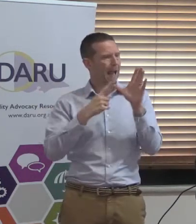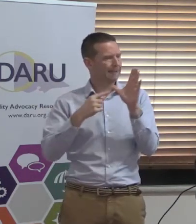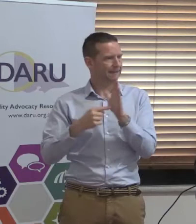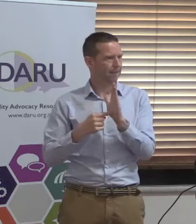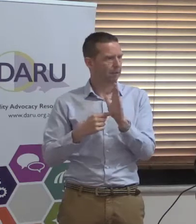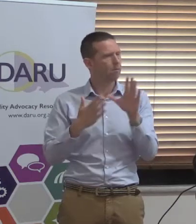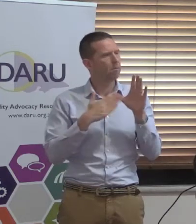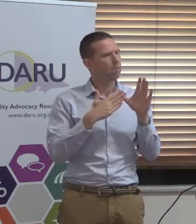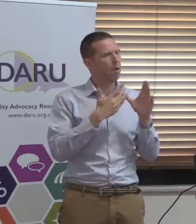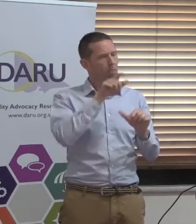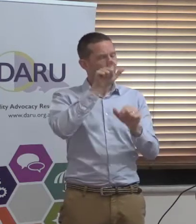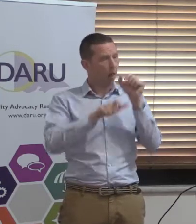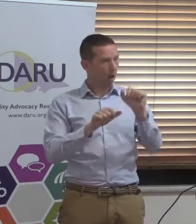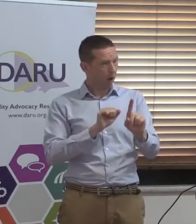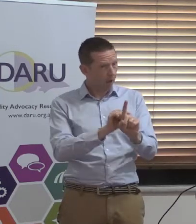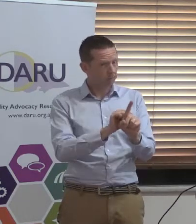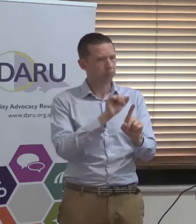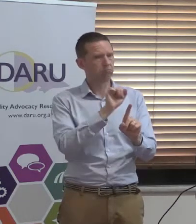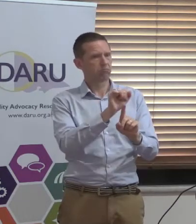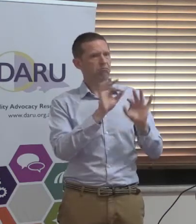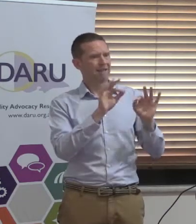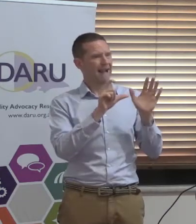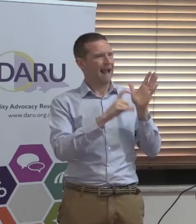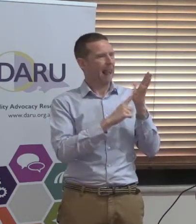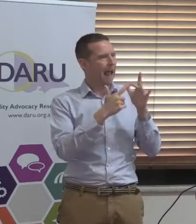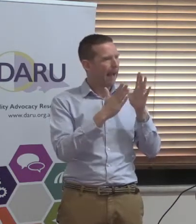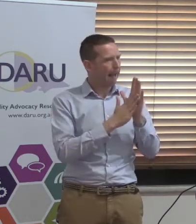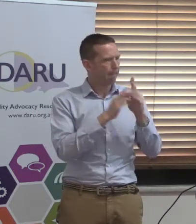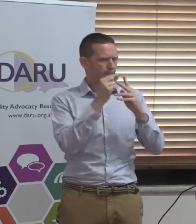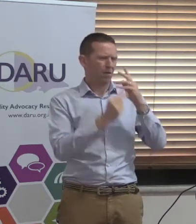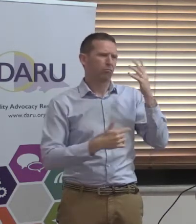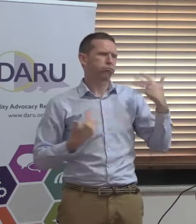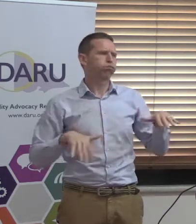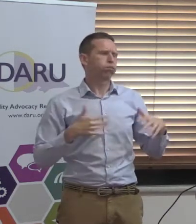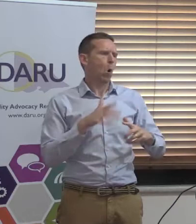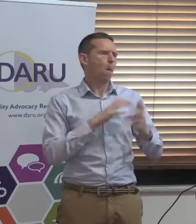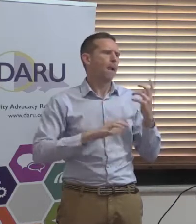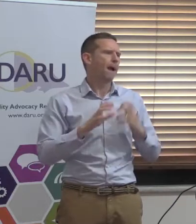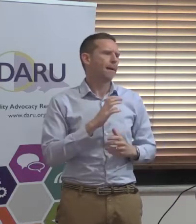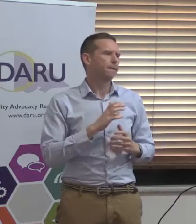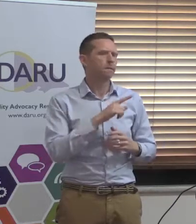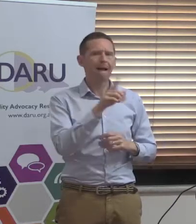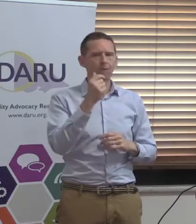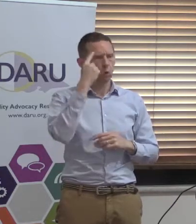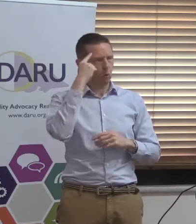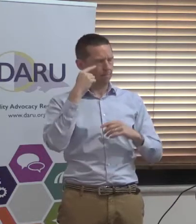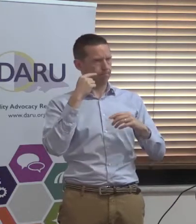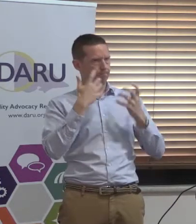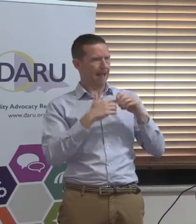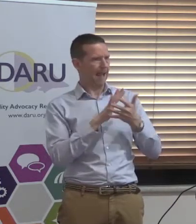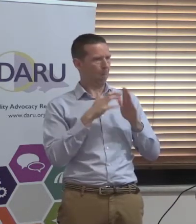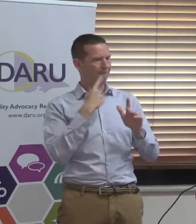client you're working with, the circumstances around their particular claims, all those things. It's very complicated. So, the question is how do you find that person?